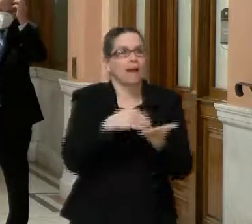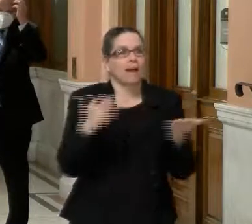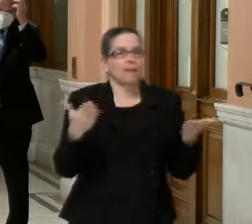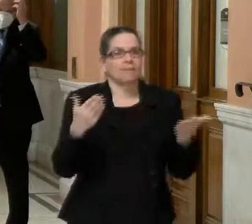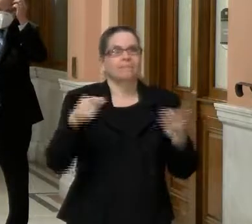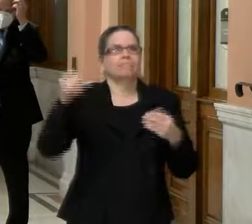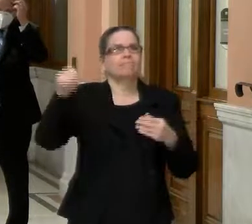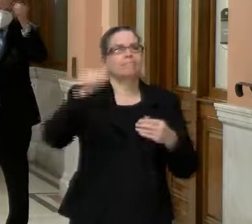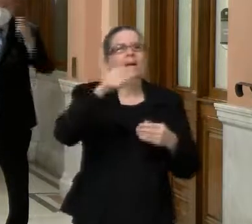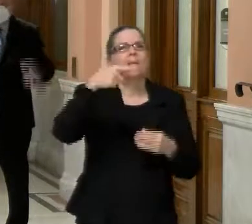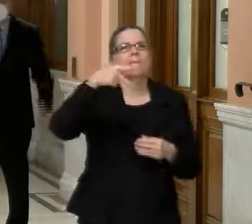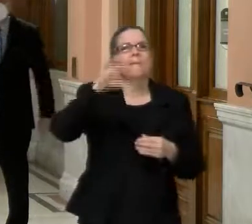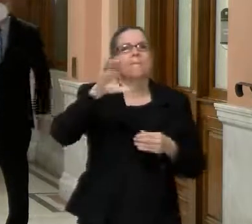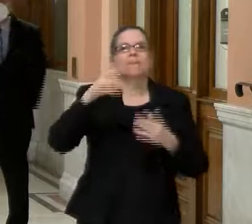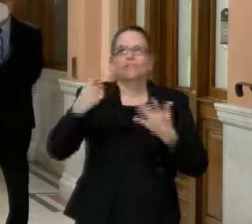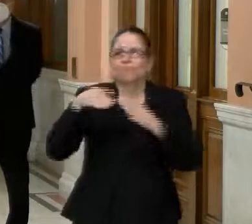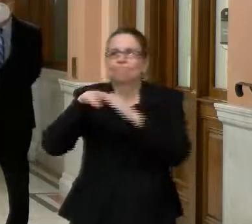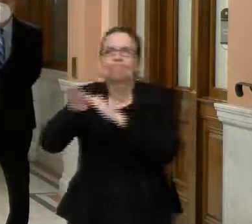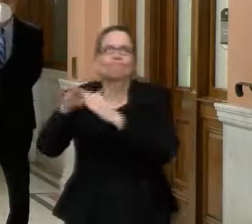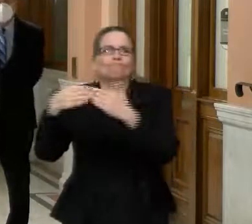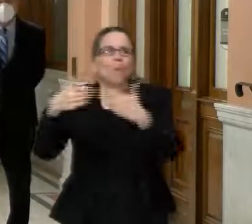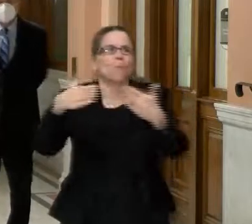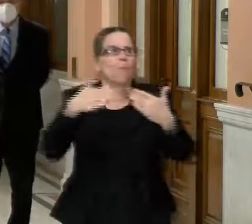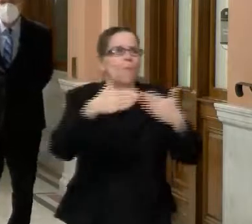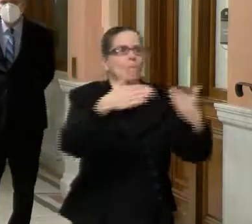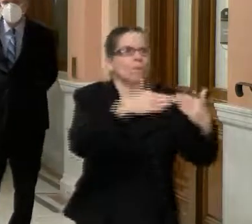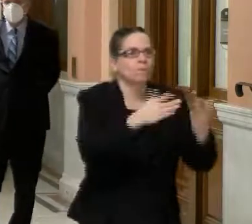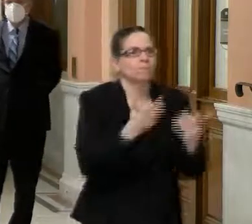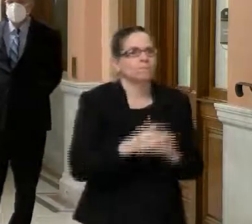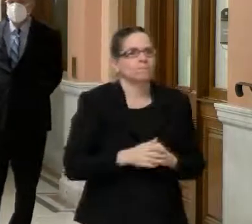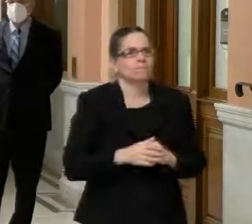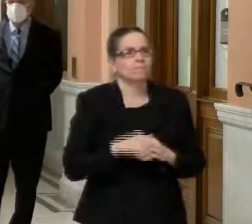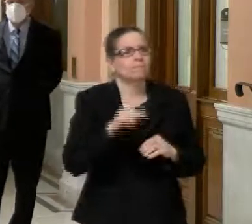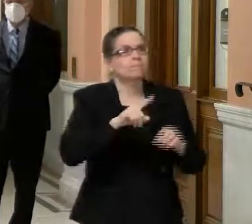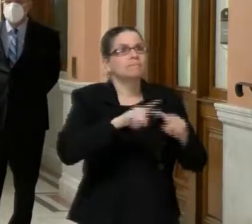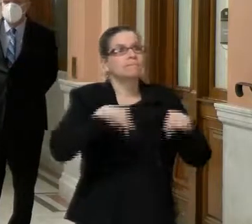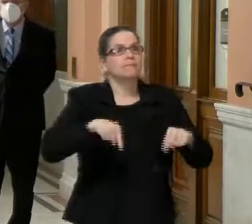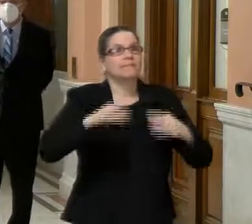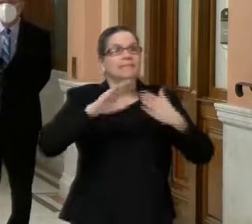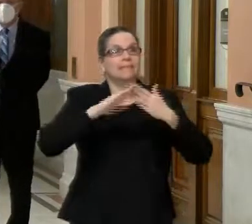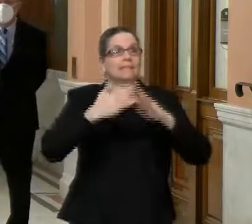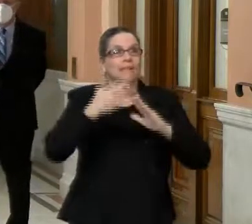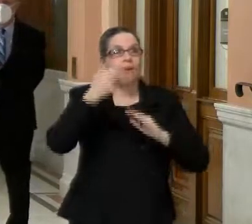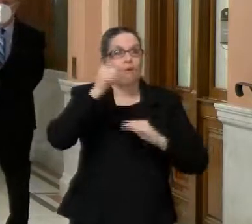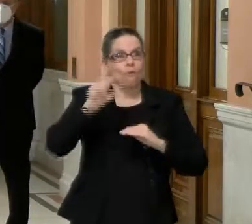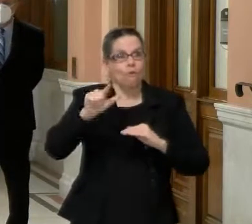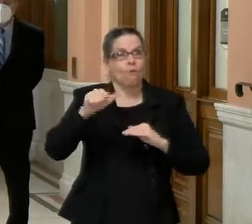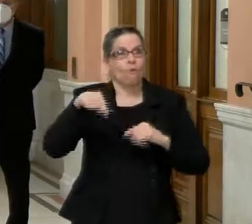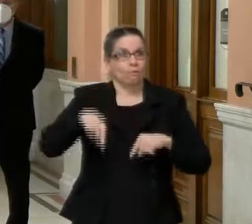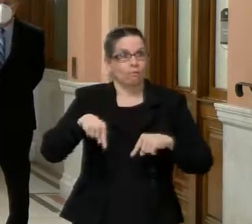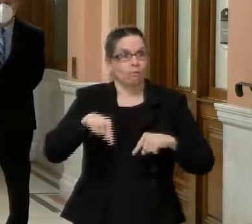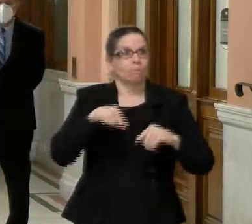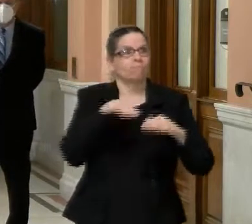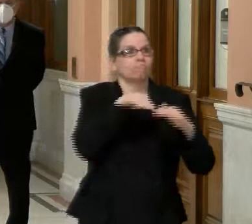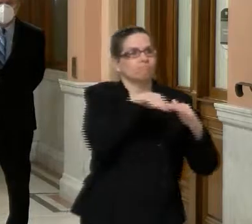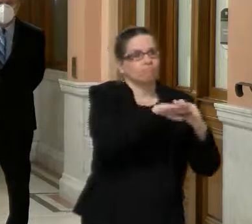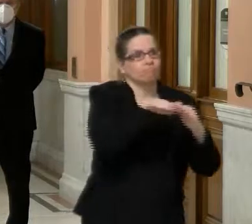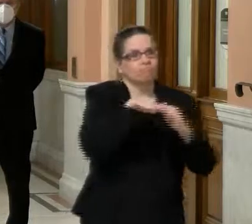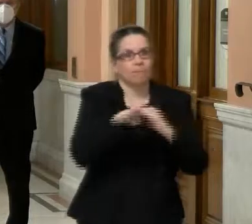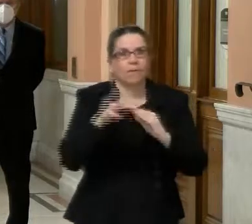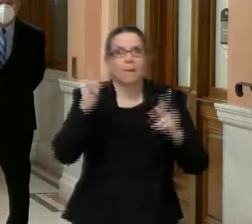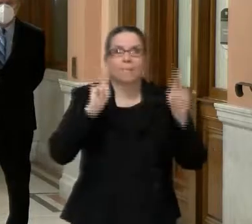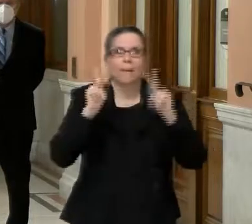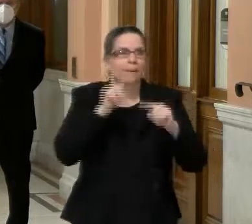a limited by appointment basis to our city buildings. Uh, the last three weeks we had, uh, closed public access to the city buildings,